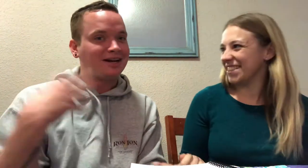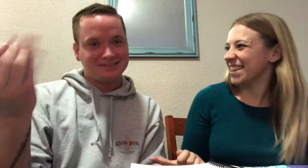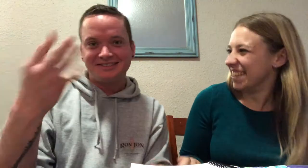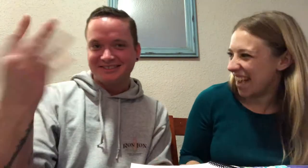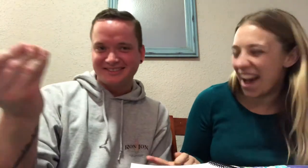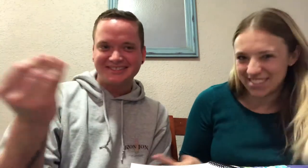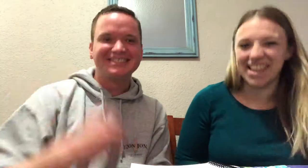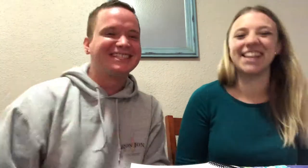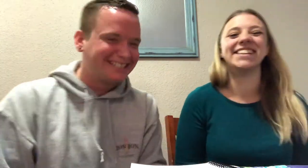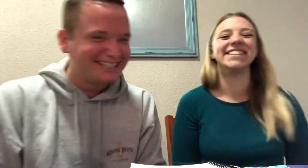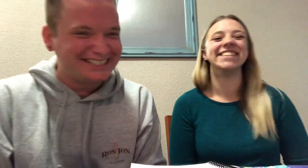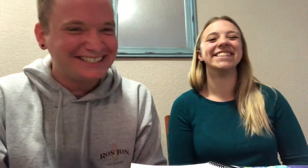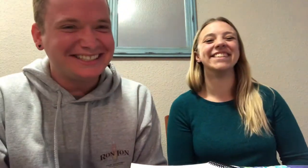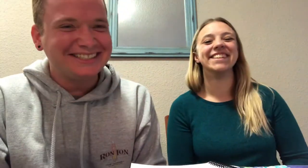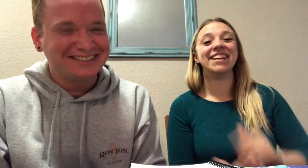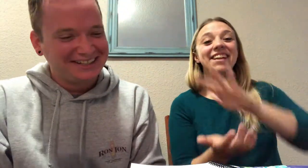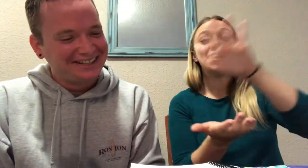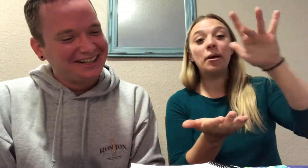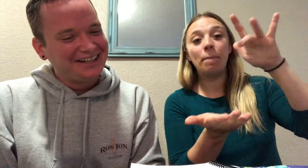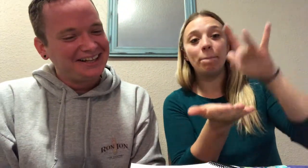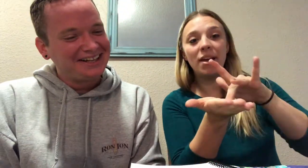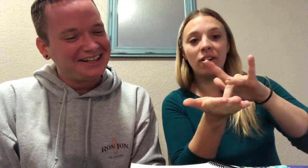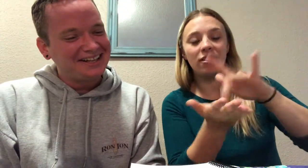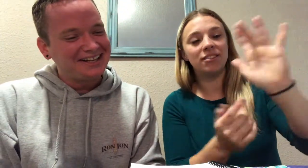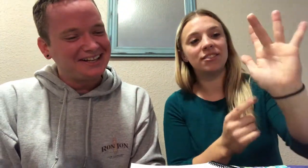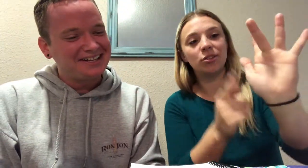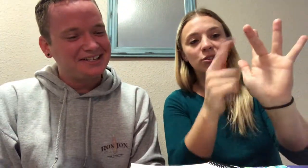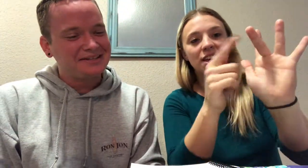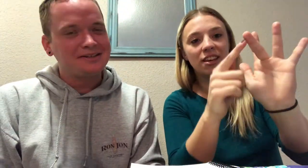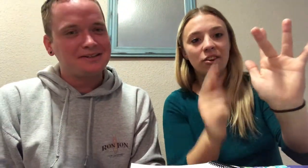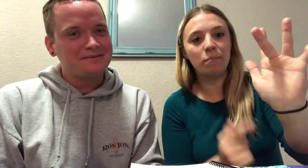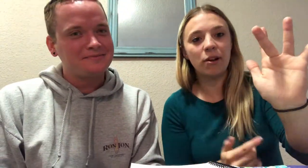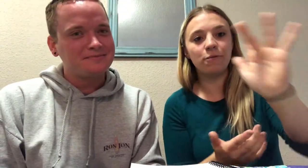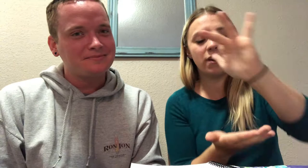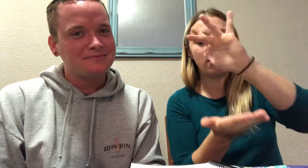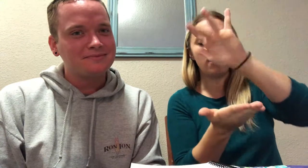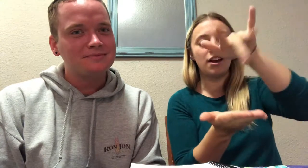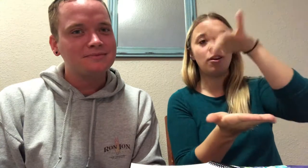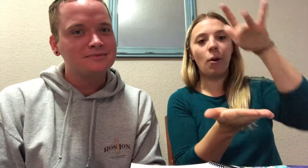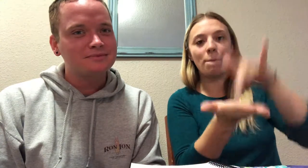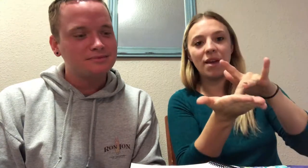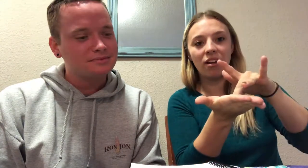Outside. Middle. So you take your middle finger and go middle.